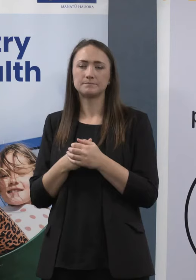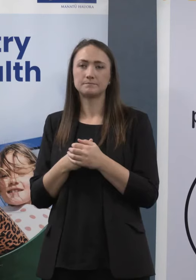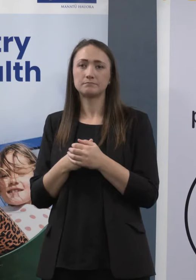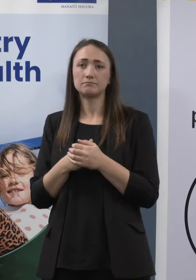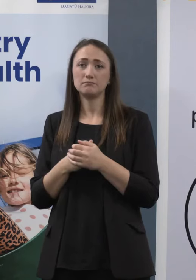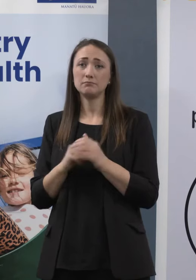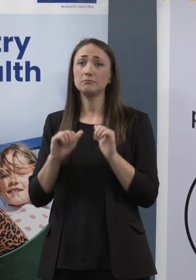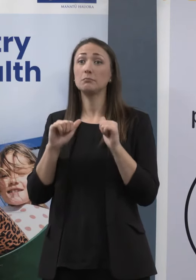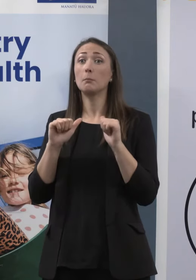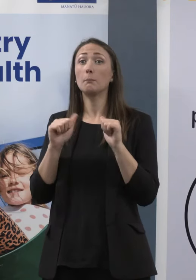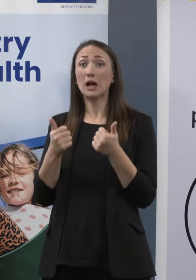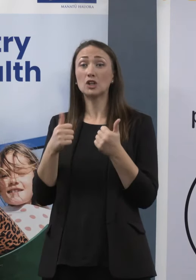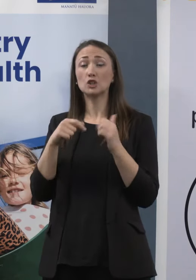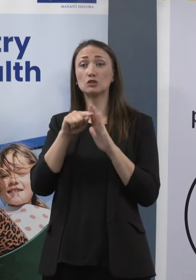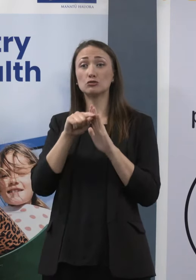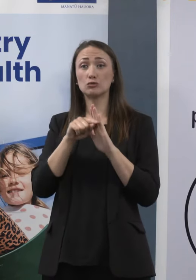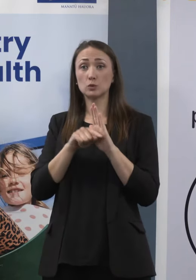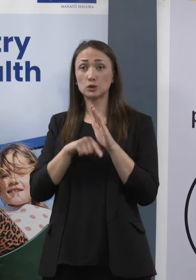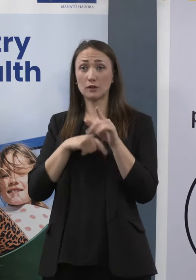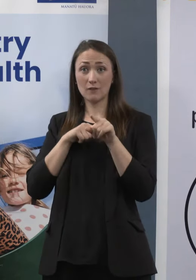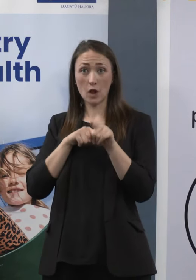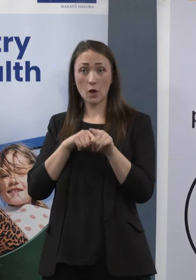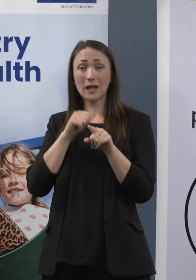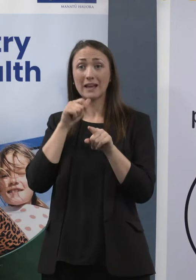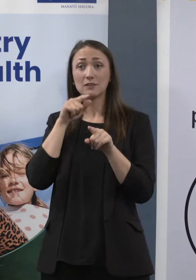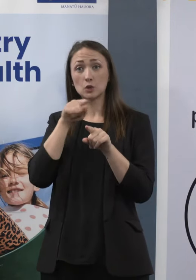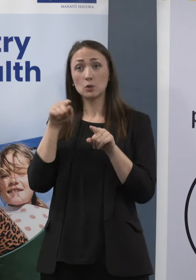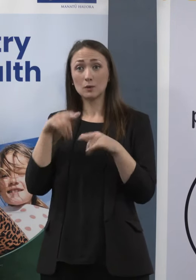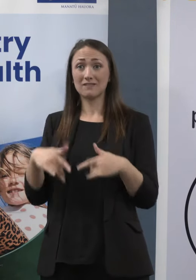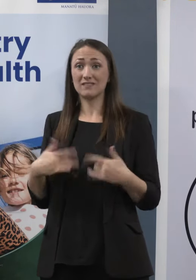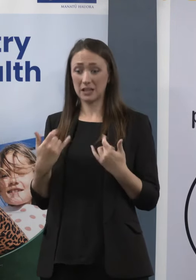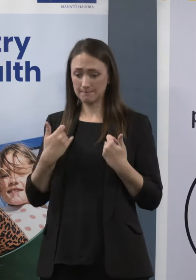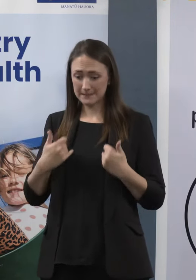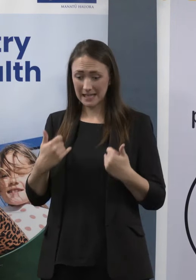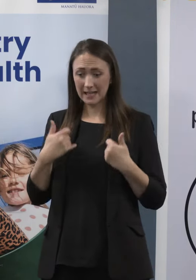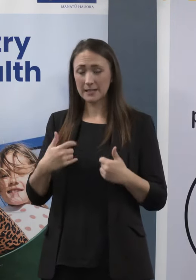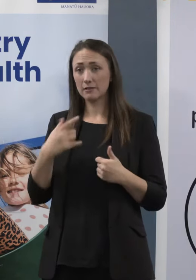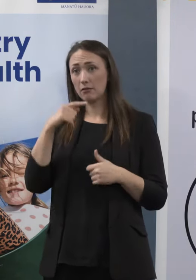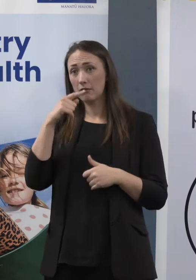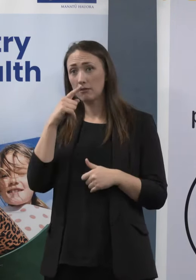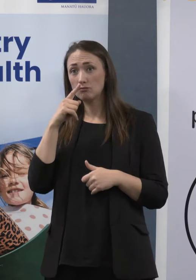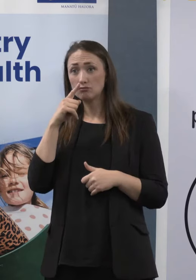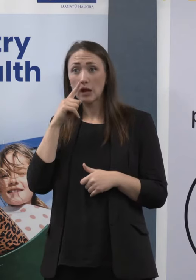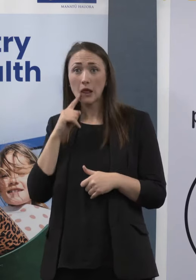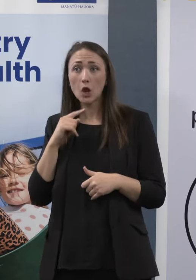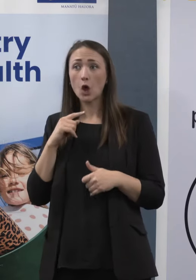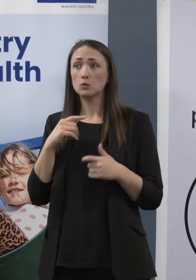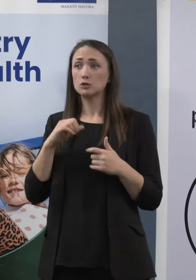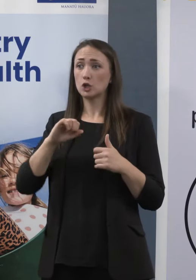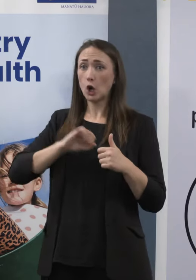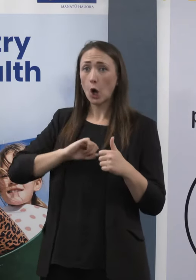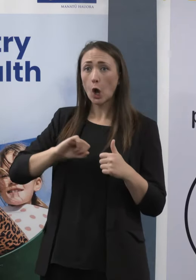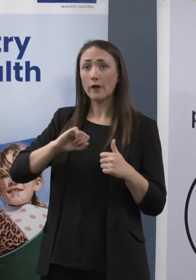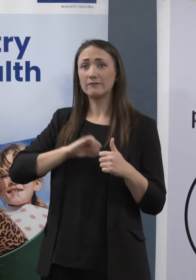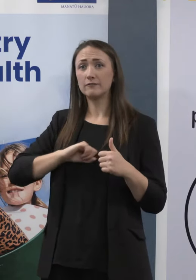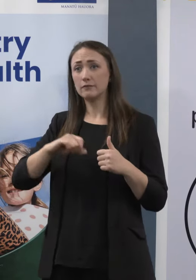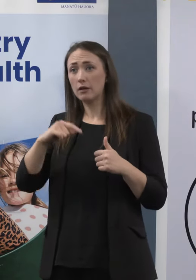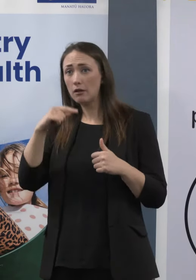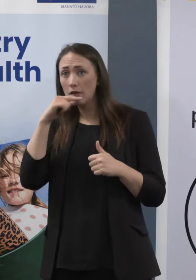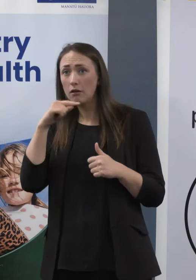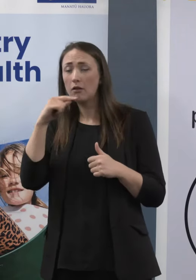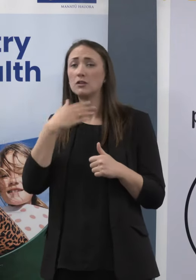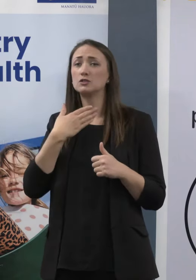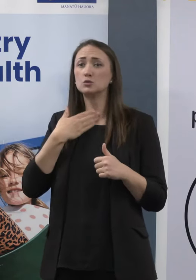and of course flu or anything else, if you are still acutely symptomatic with a runny nose or a cough or a sore throat